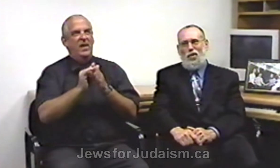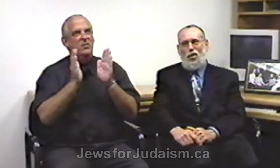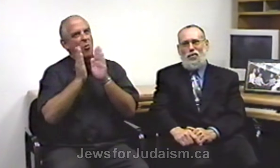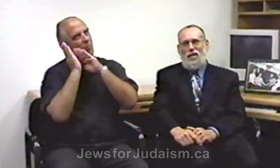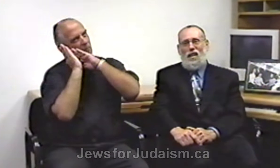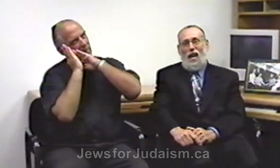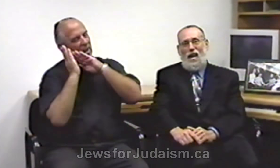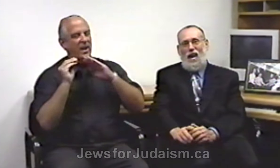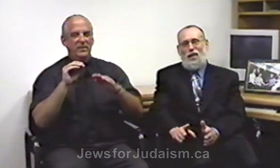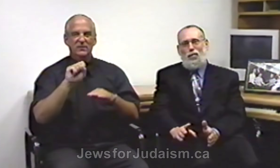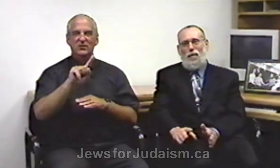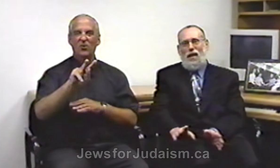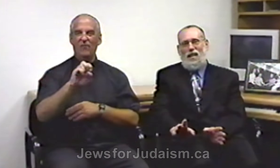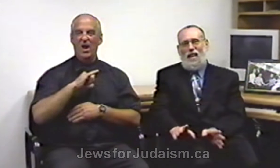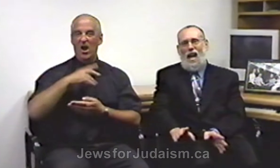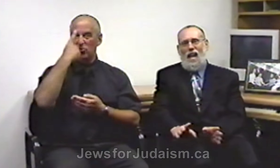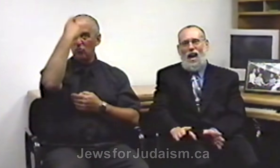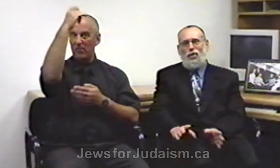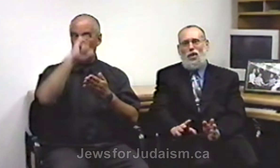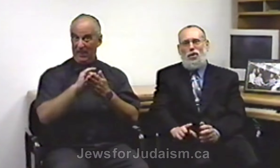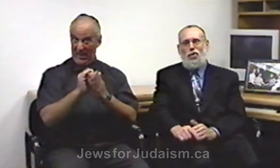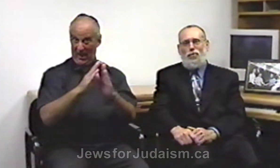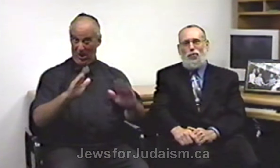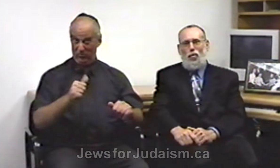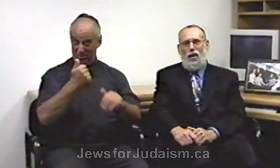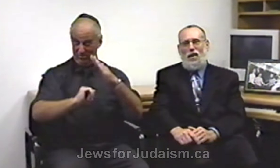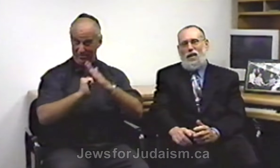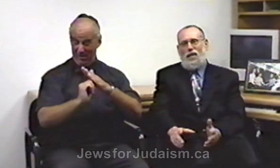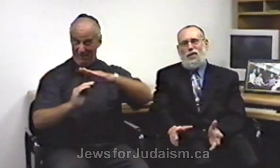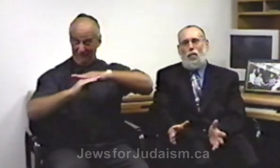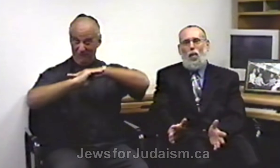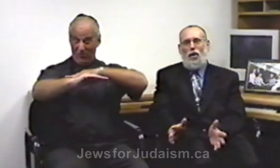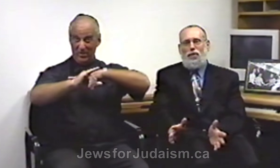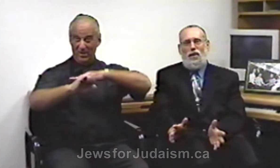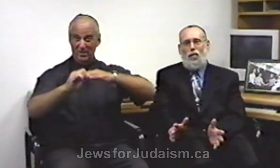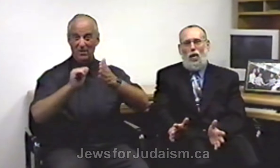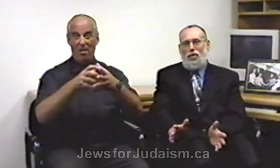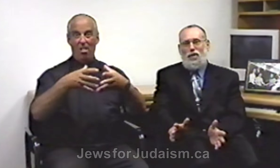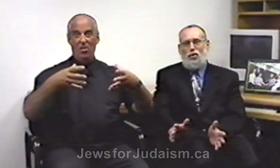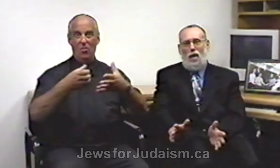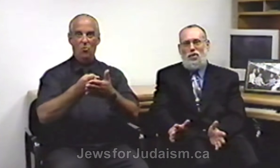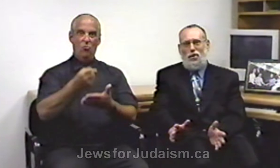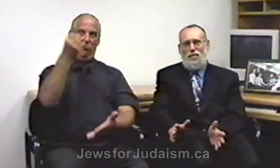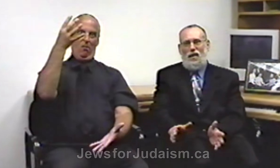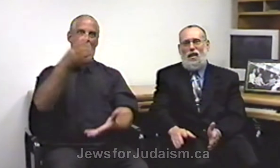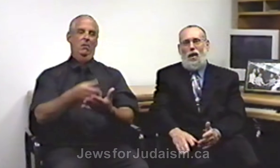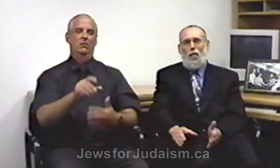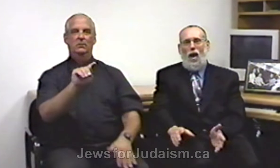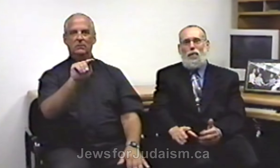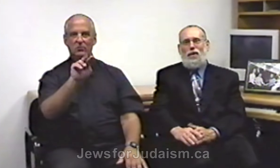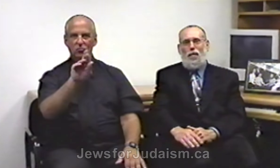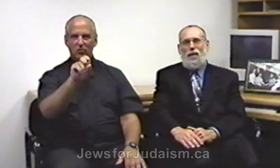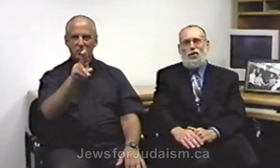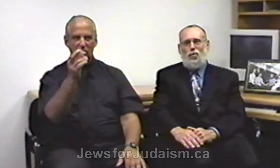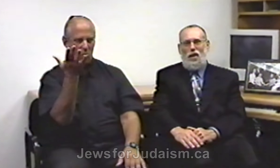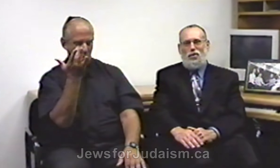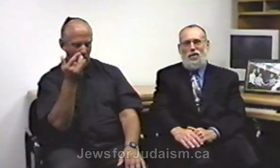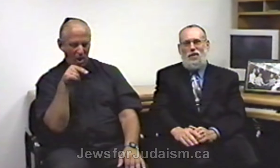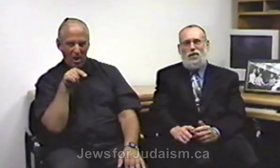stove and I dreamt that in that house under the floor there's a wealthy wealthy treasure and why would there be a treasure in